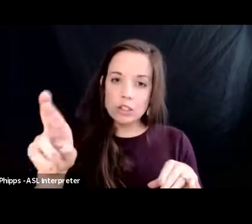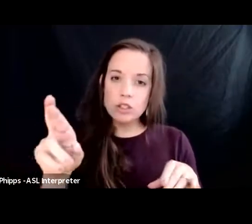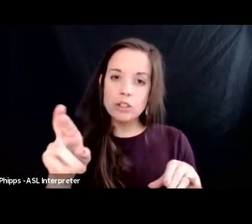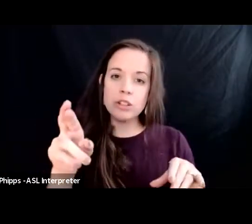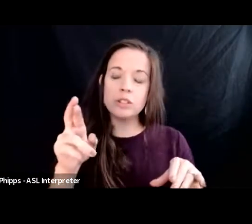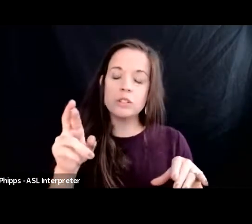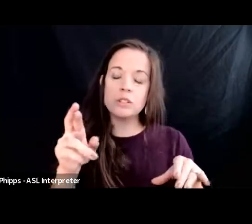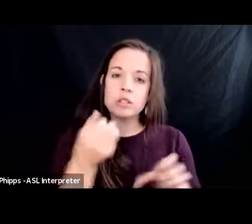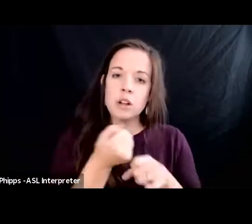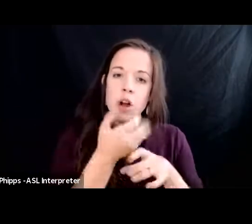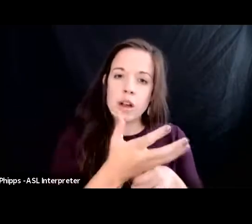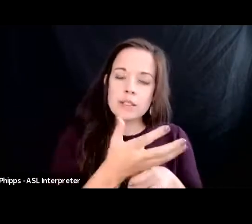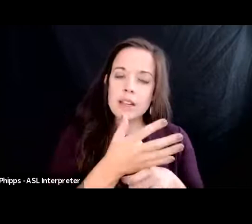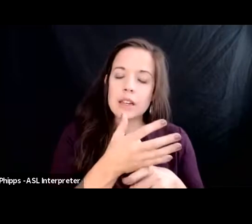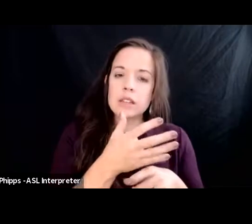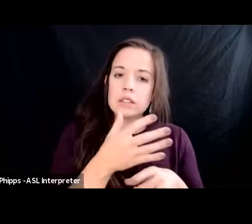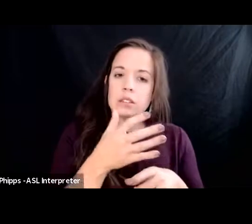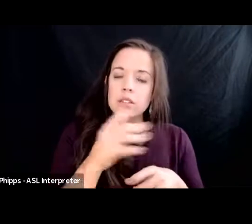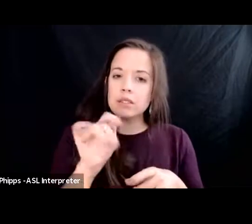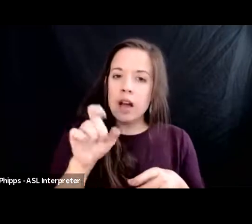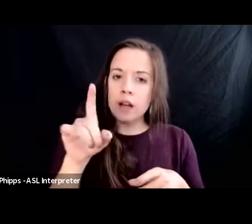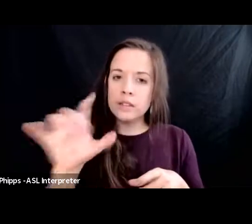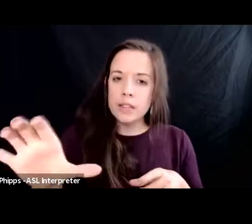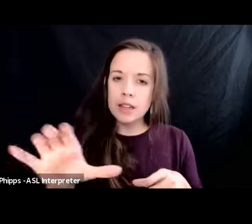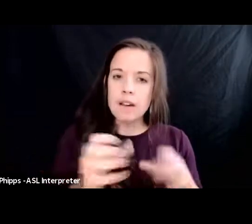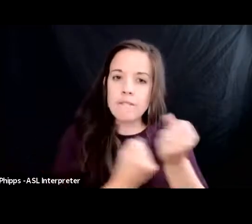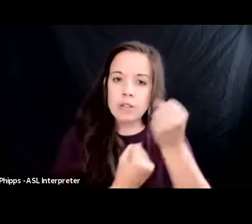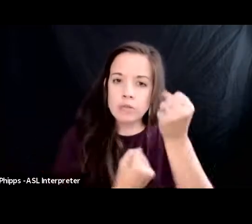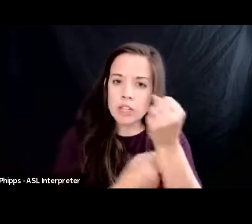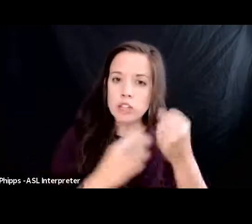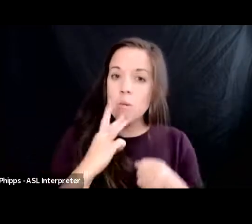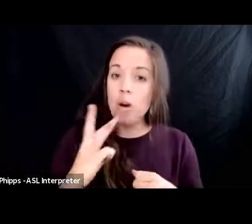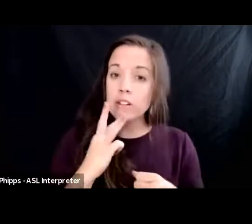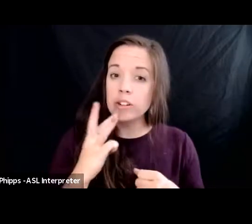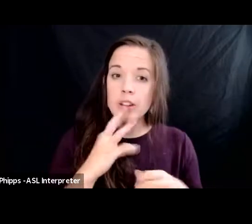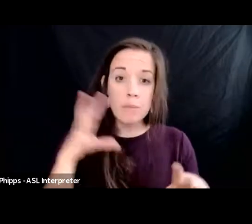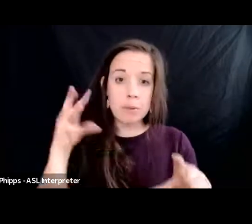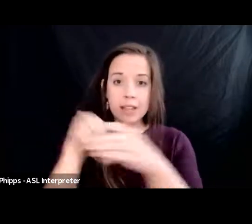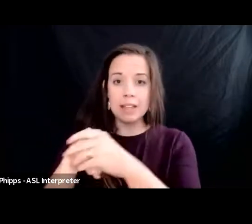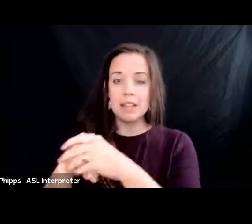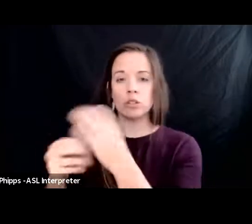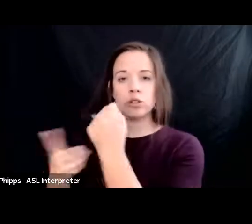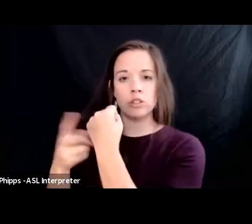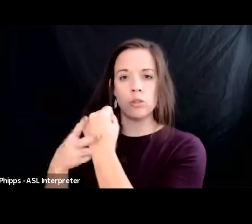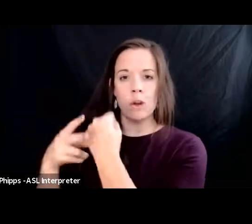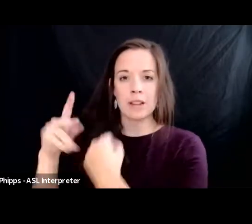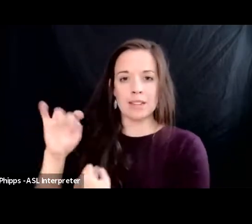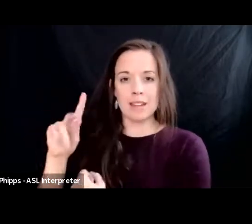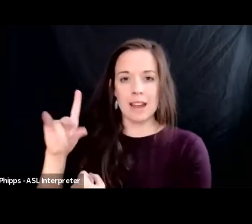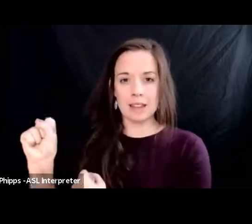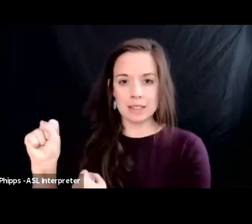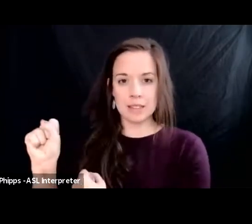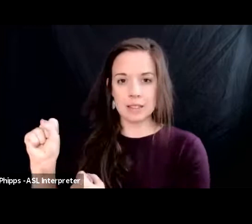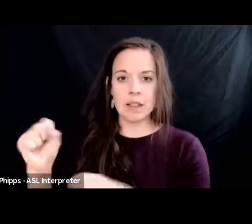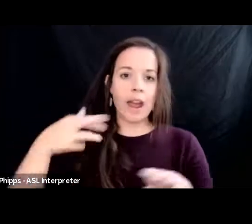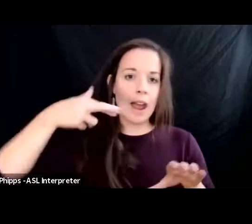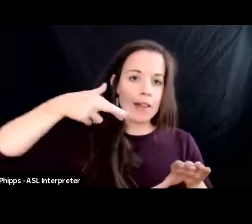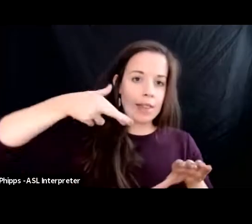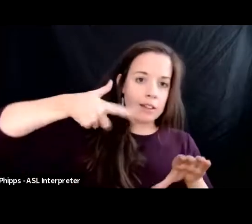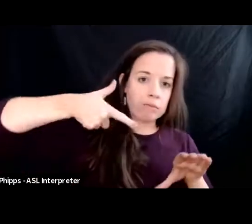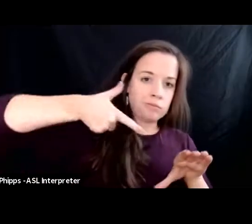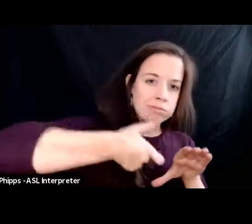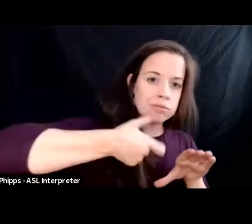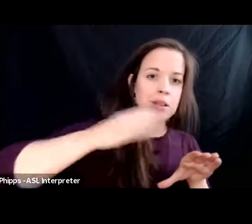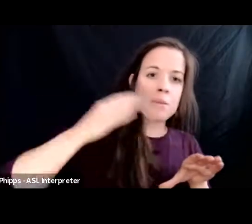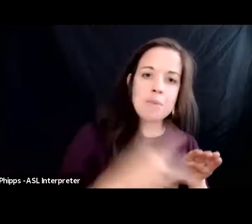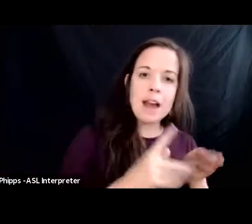before the crude is drilled and putting it into storage tanks and then re-injecting it into the earth which was the common